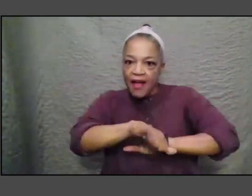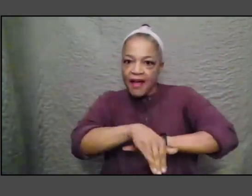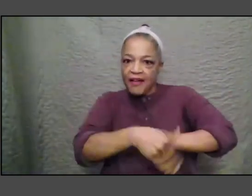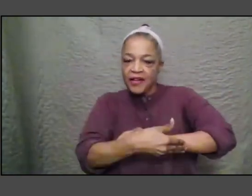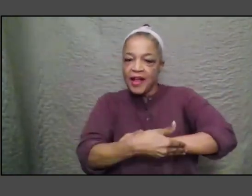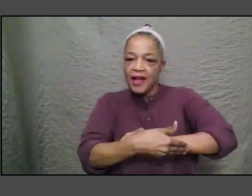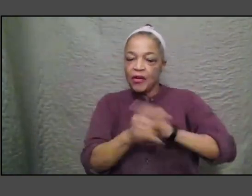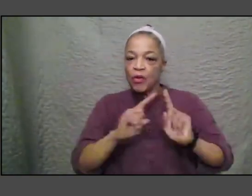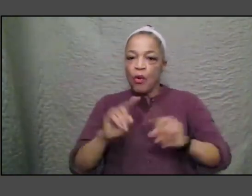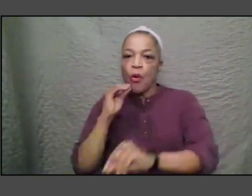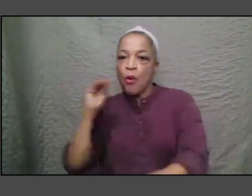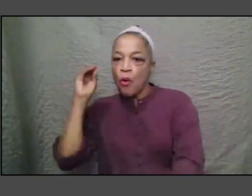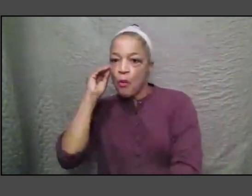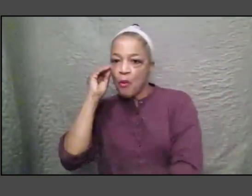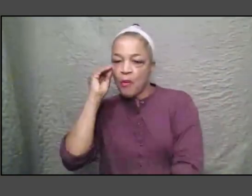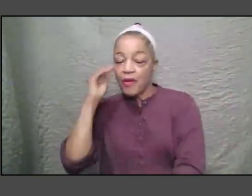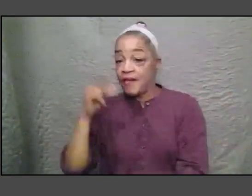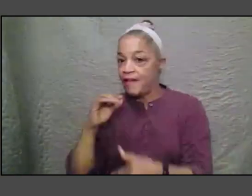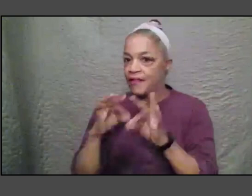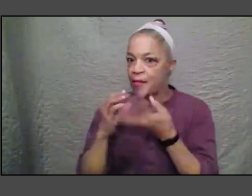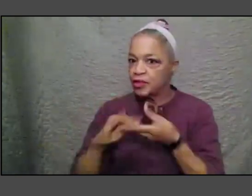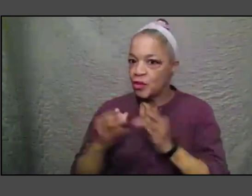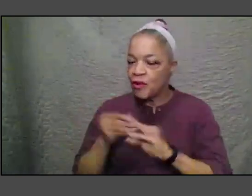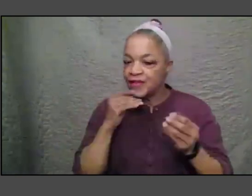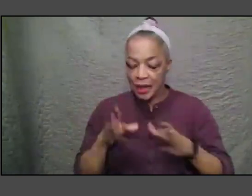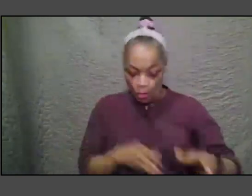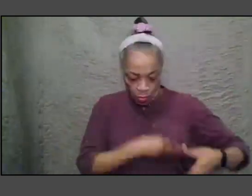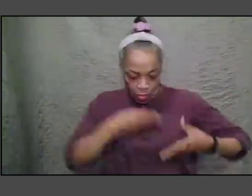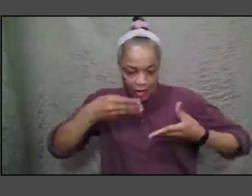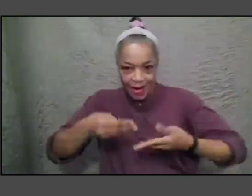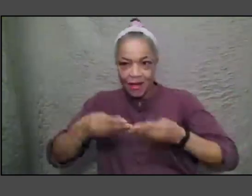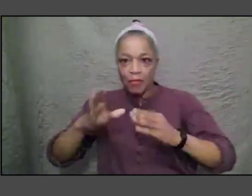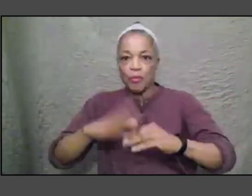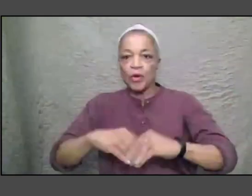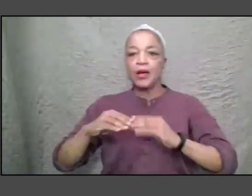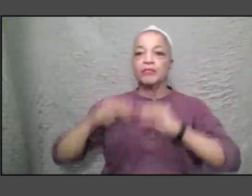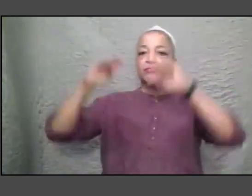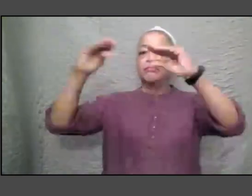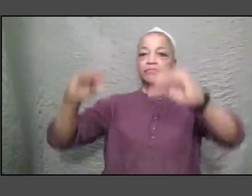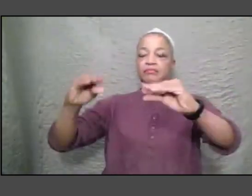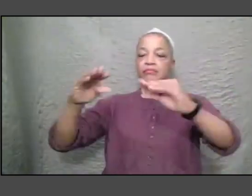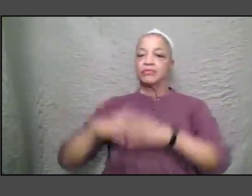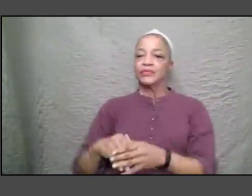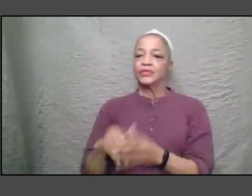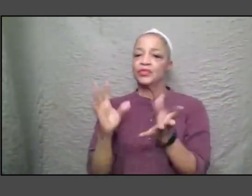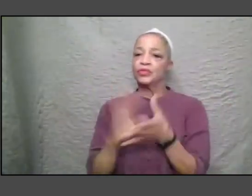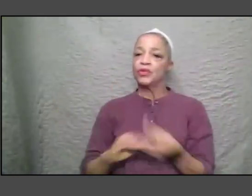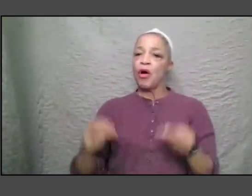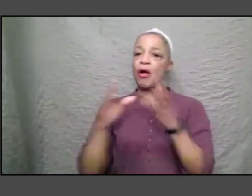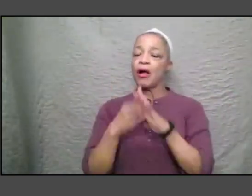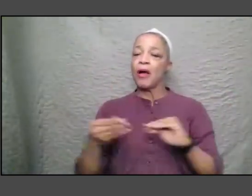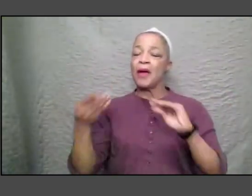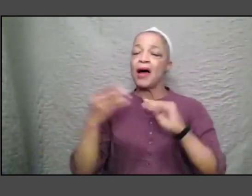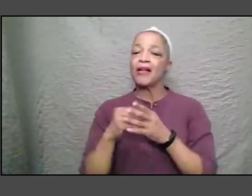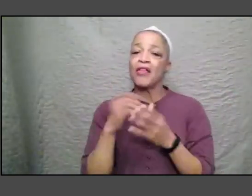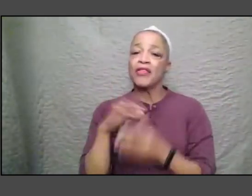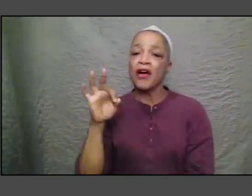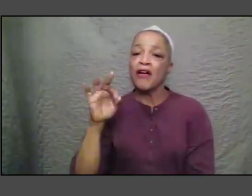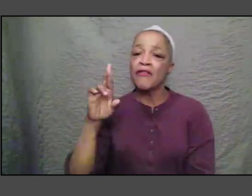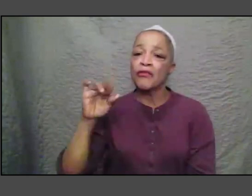lore he would pull it out put it on the mantelpiece and talk about the fragility of freedom talk about the importance of um